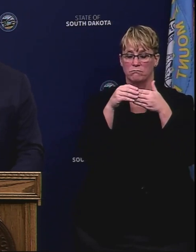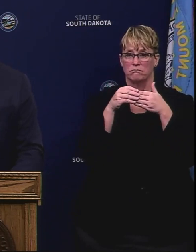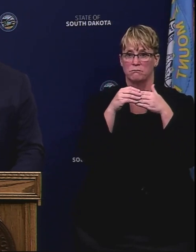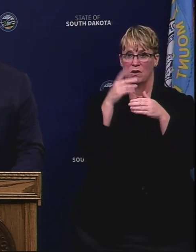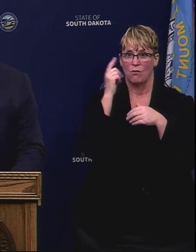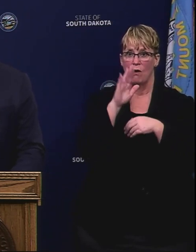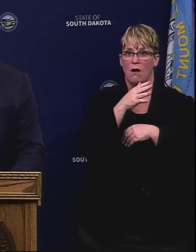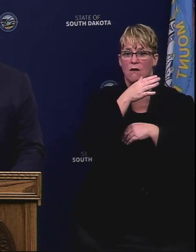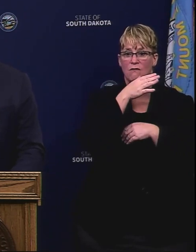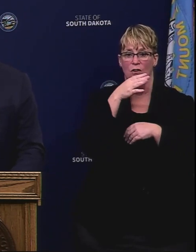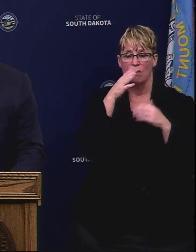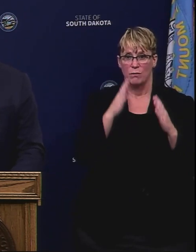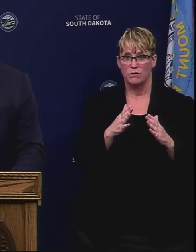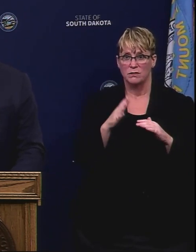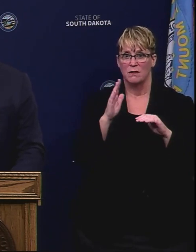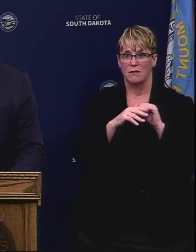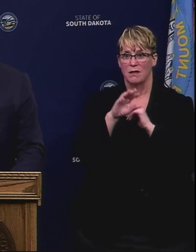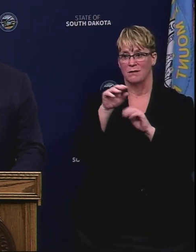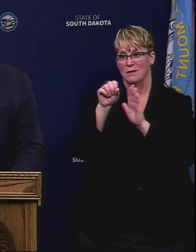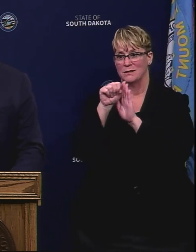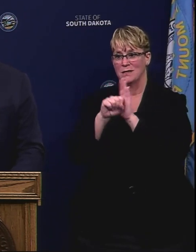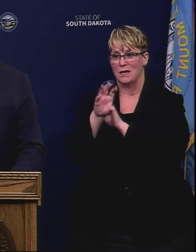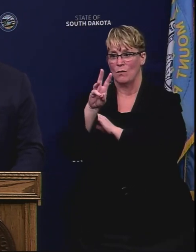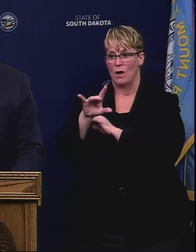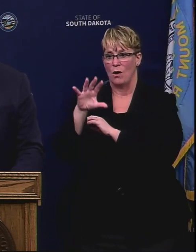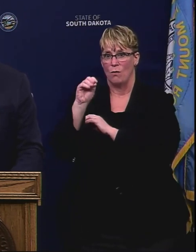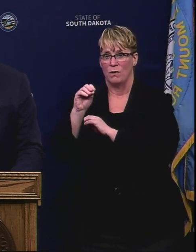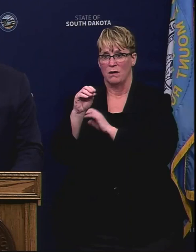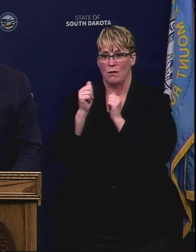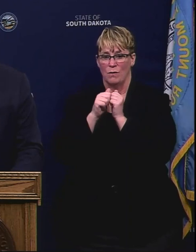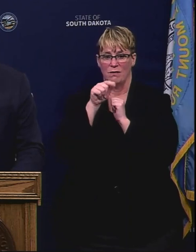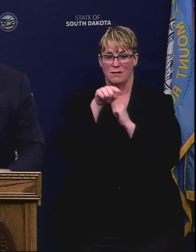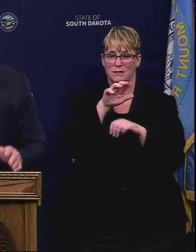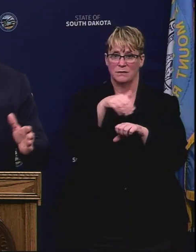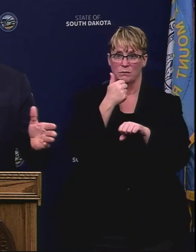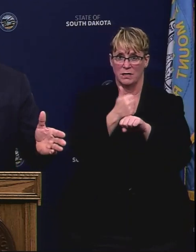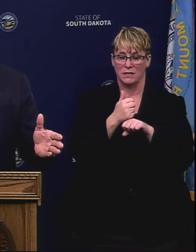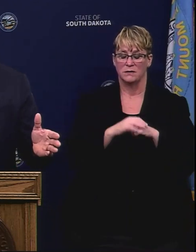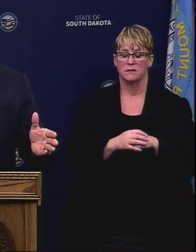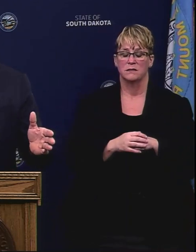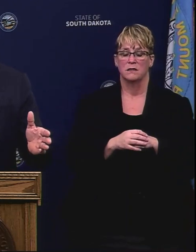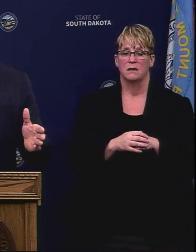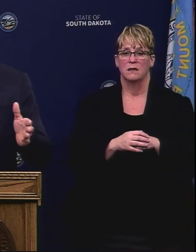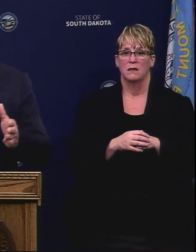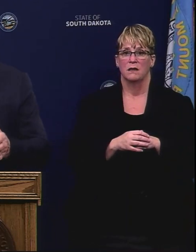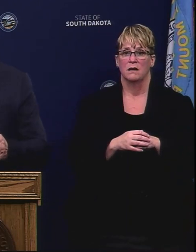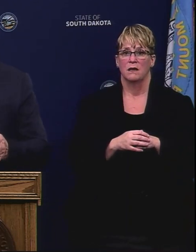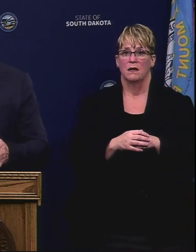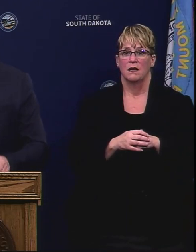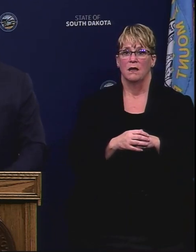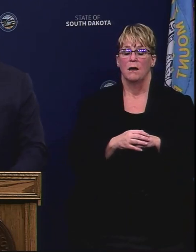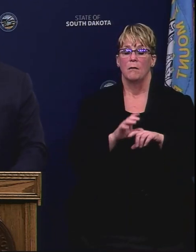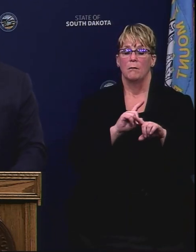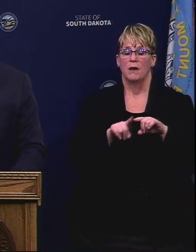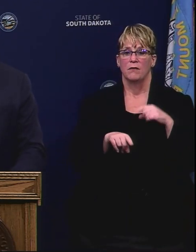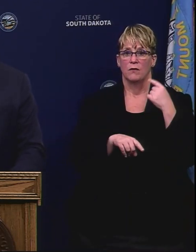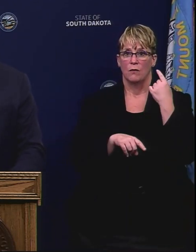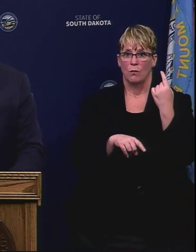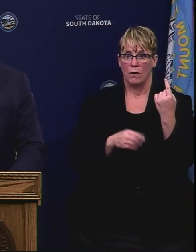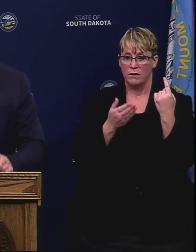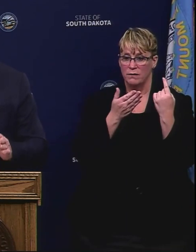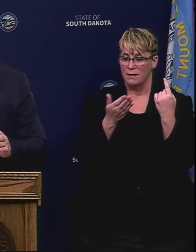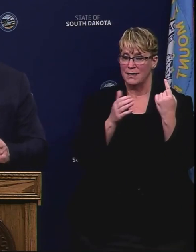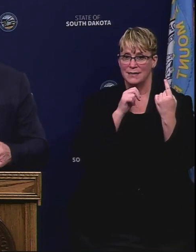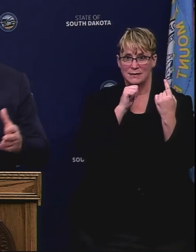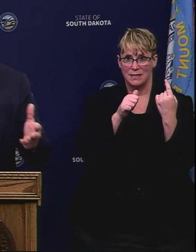our producers than what Wyoming law would even with this in place. Having said that the one area that it doesn't